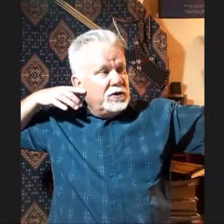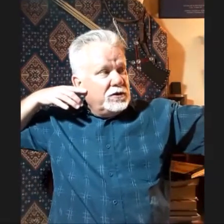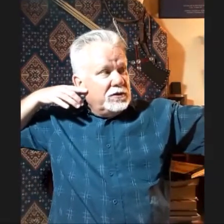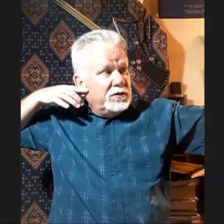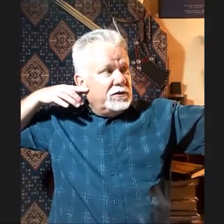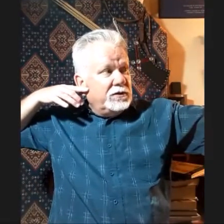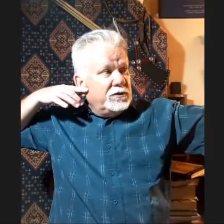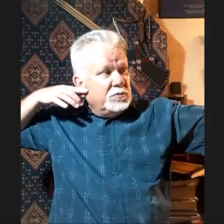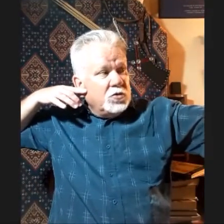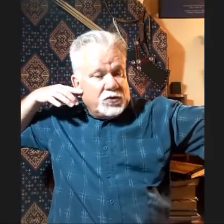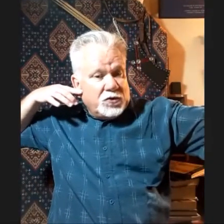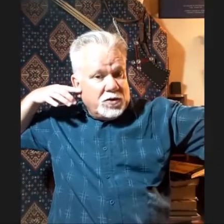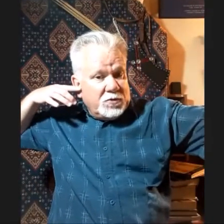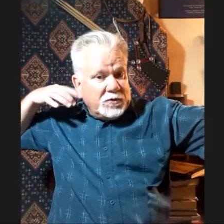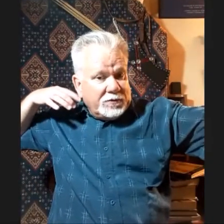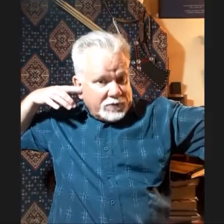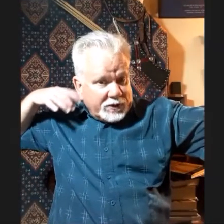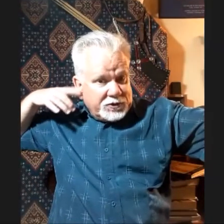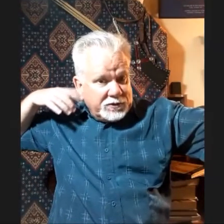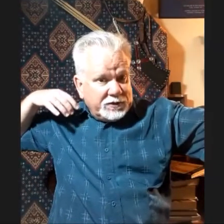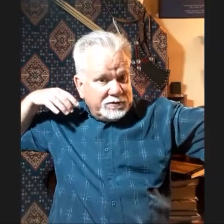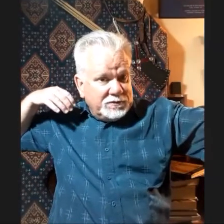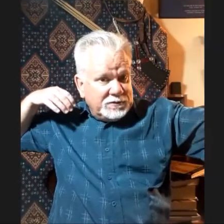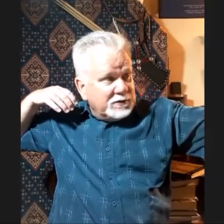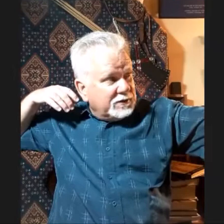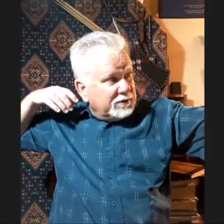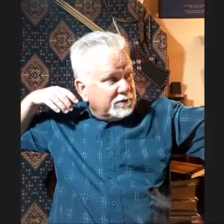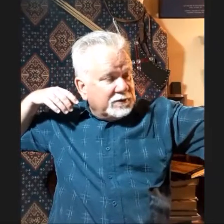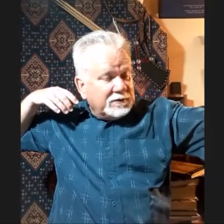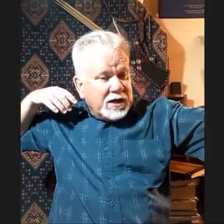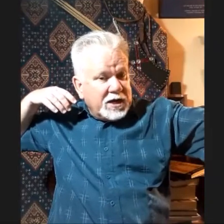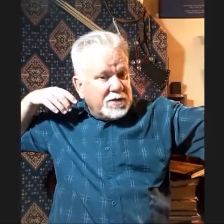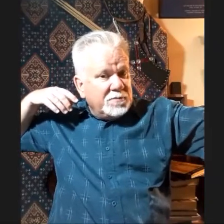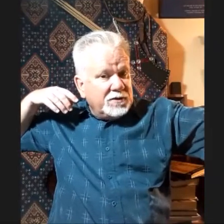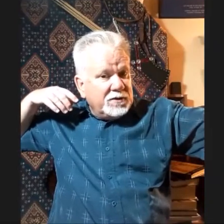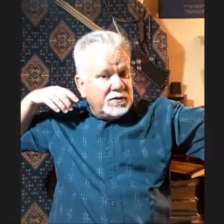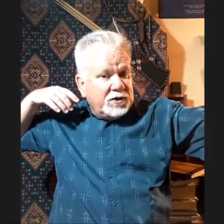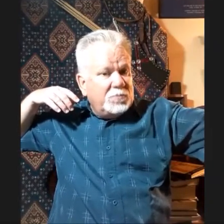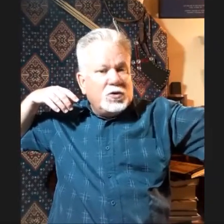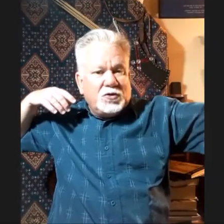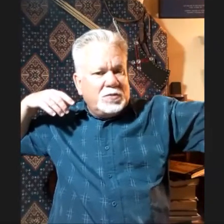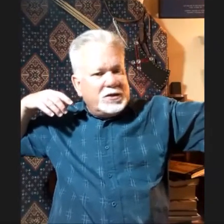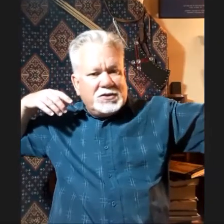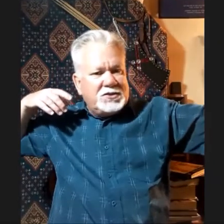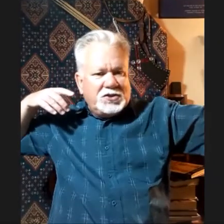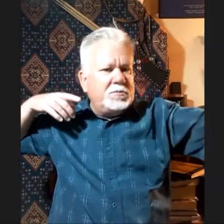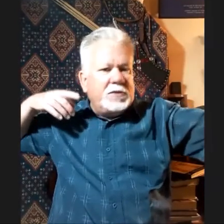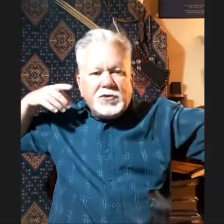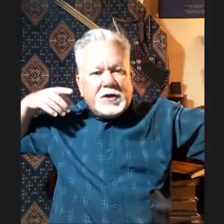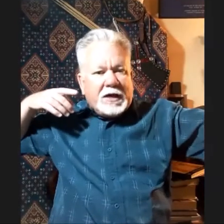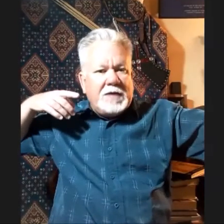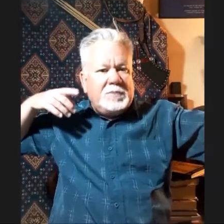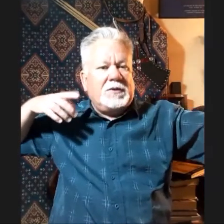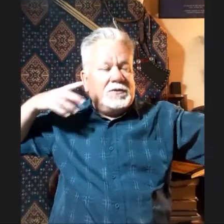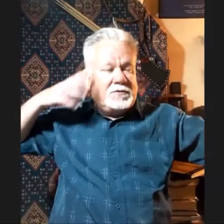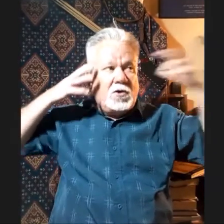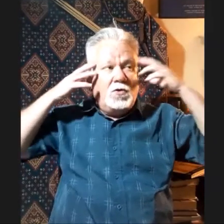the more time you have to actually aim. And I'm not talking about just geometric aiming, but this whole